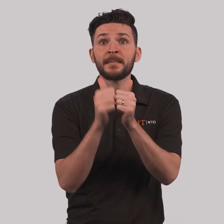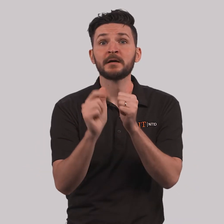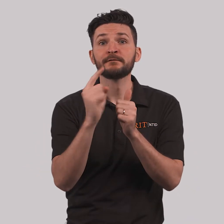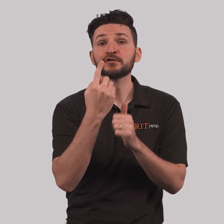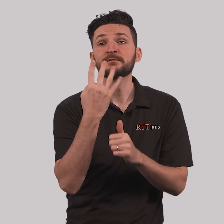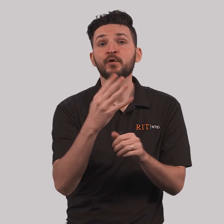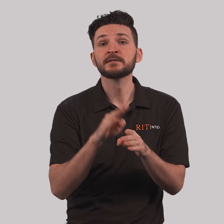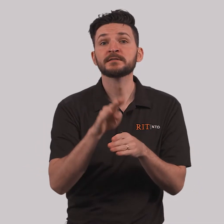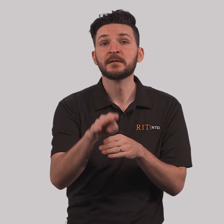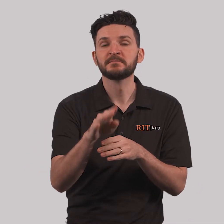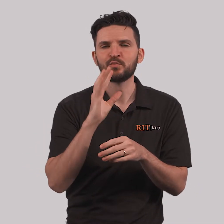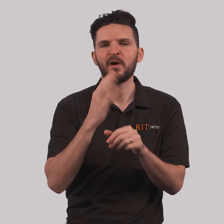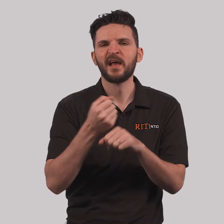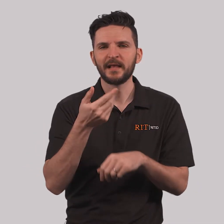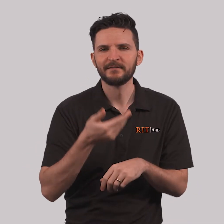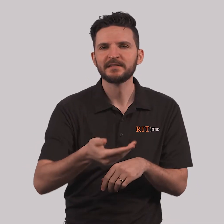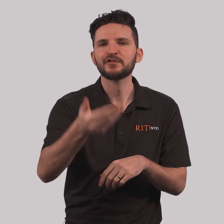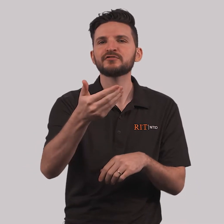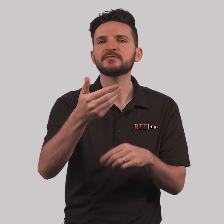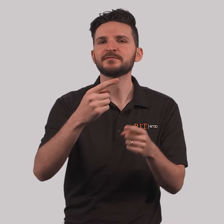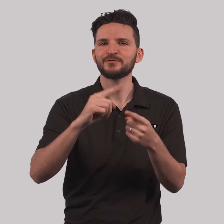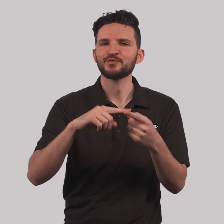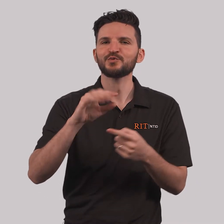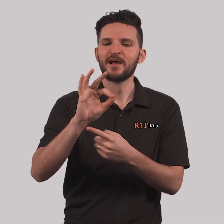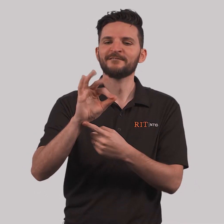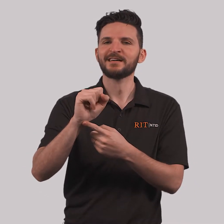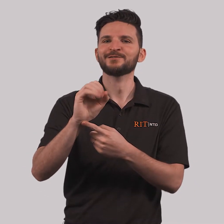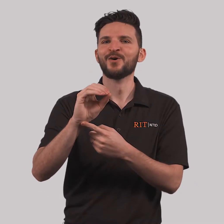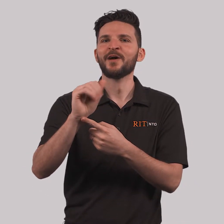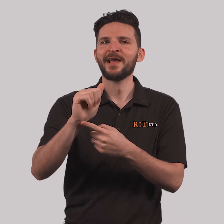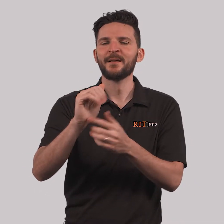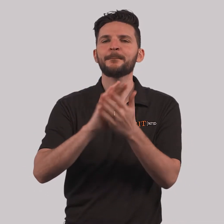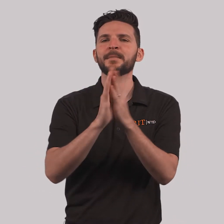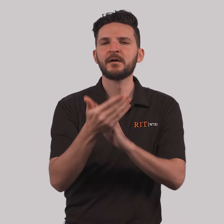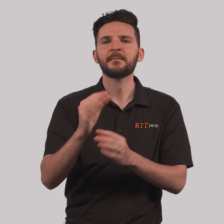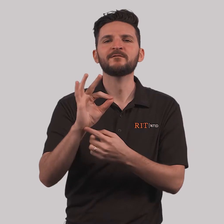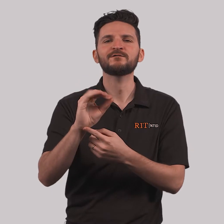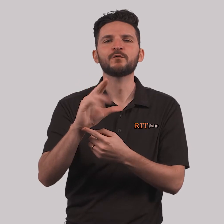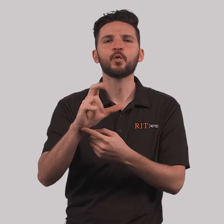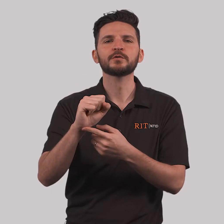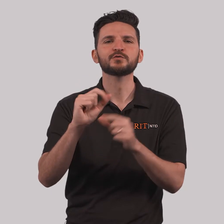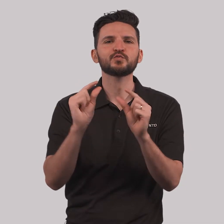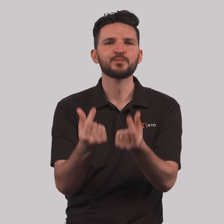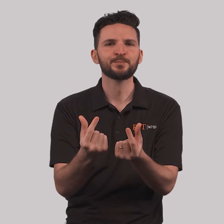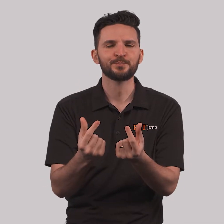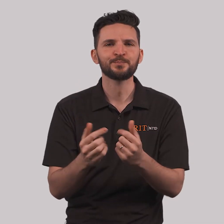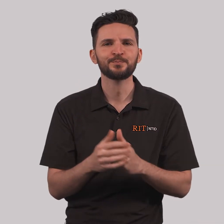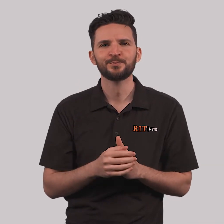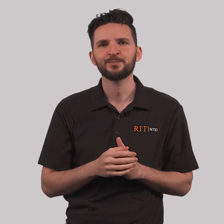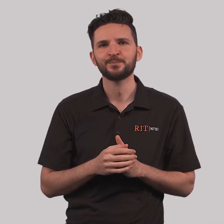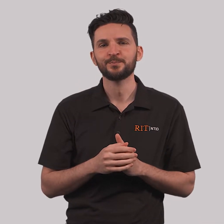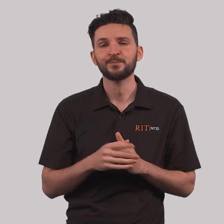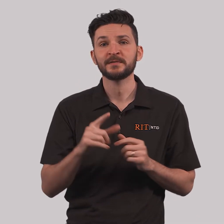Those who pass the first four steps get an invitation to the FSOT to become a focus group.